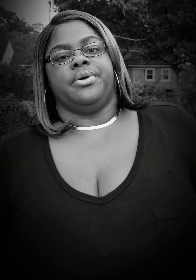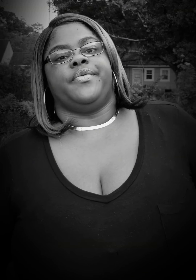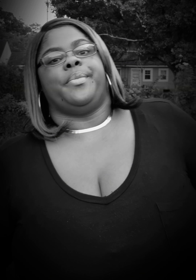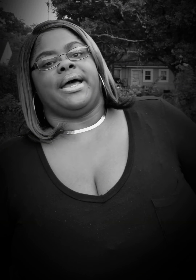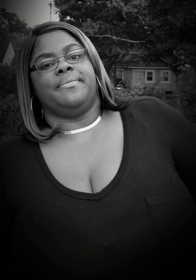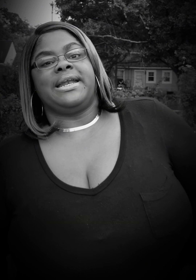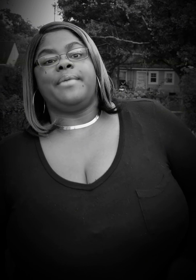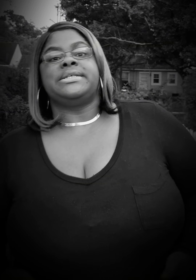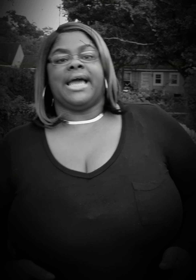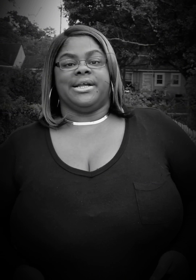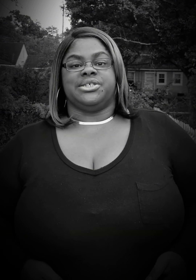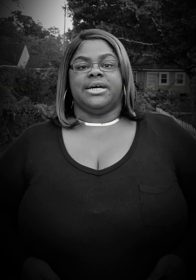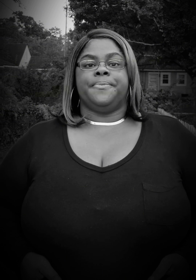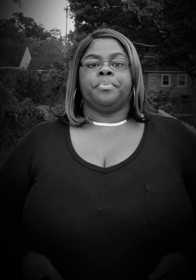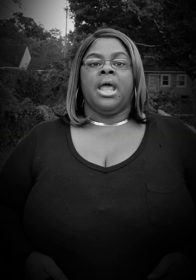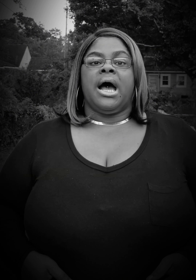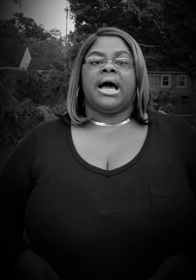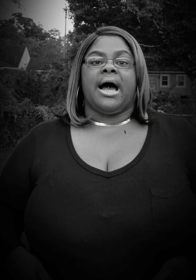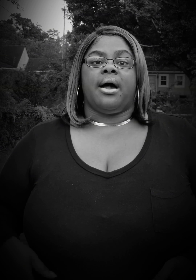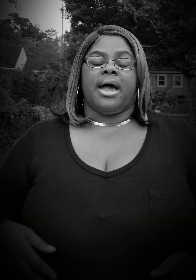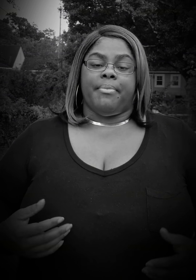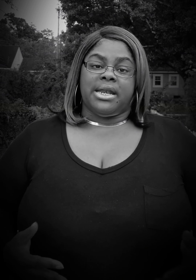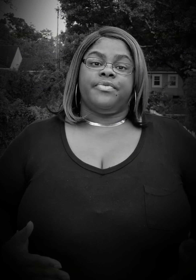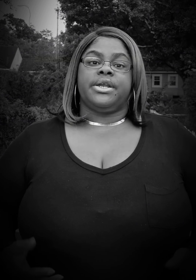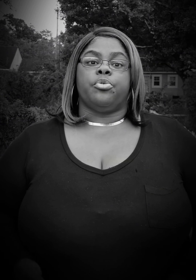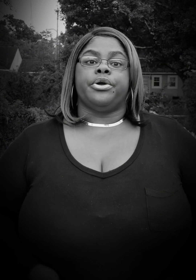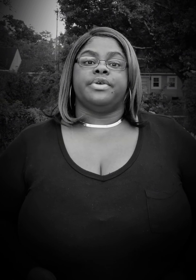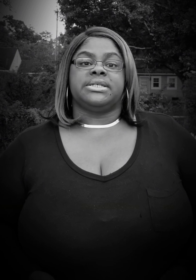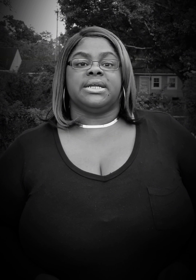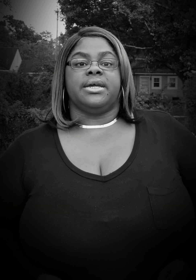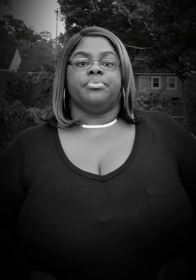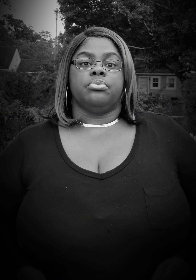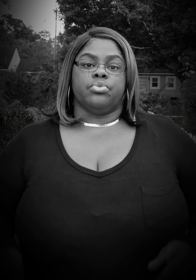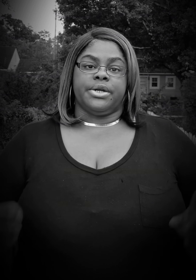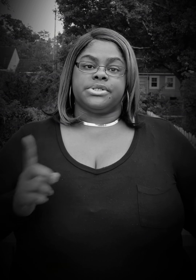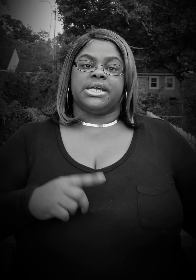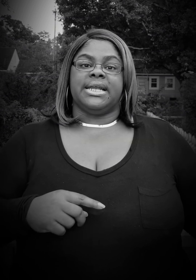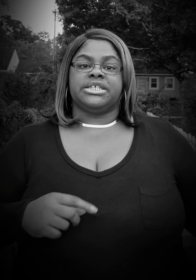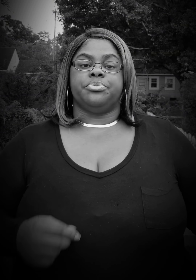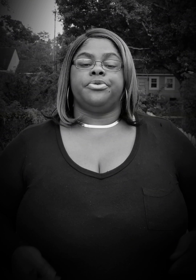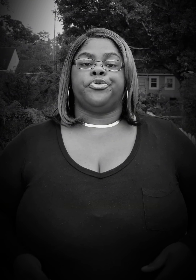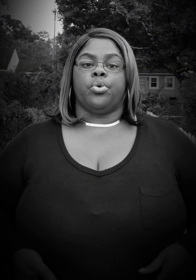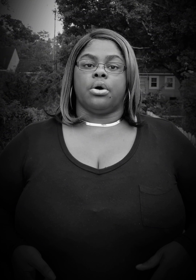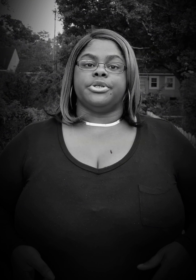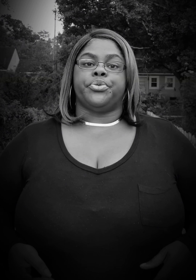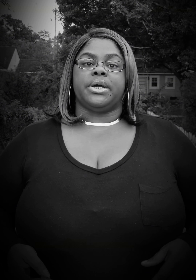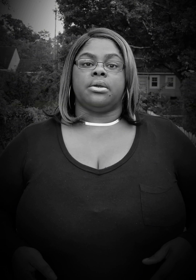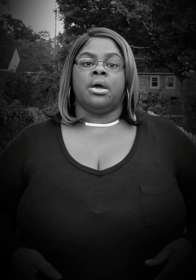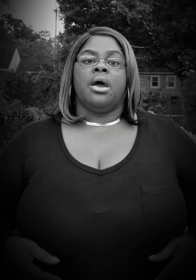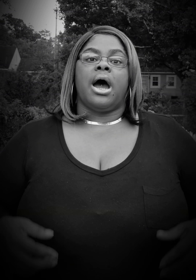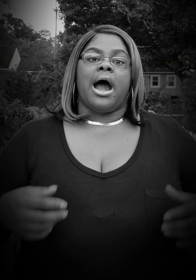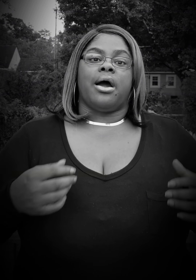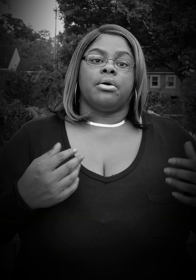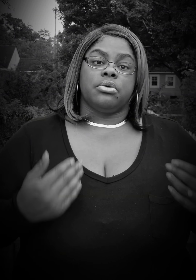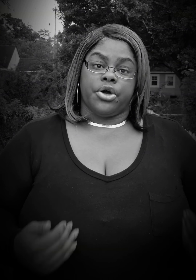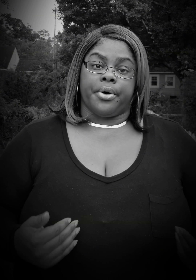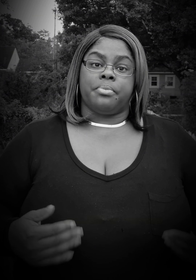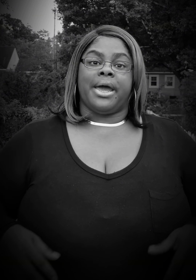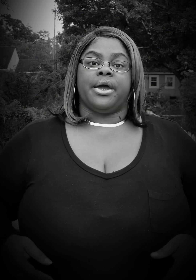Good afternoon, everybody. My name is Angela. I made a video previously when it was the election before between our current mayor,